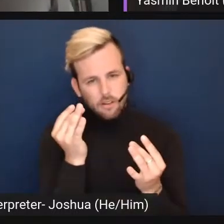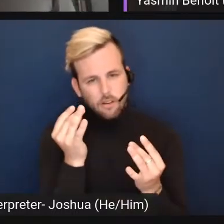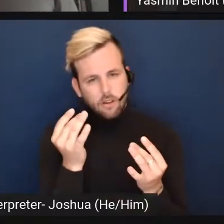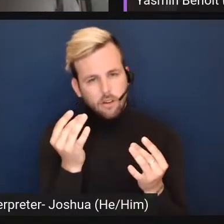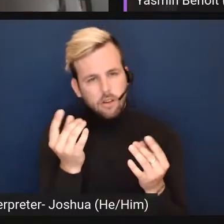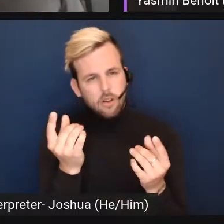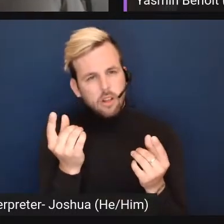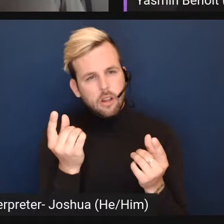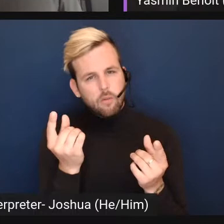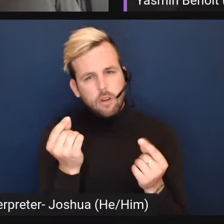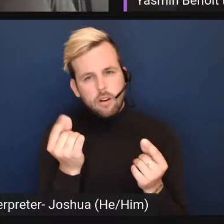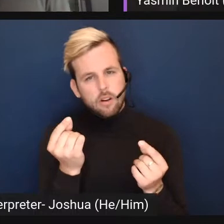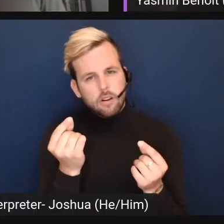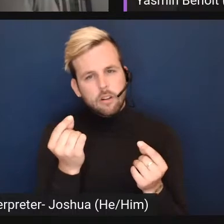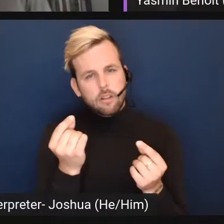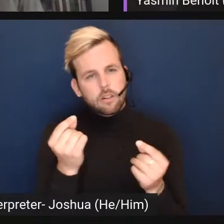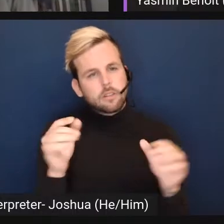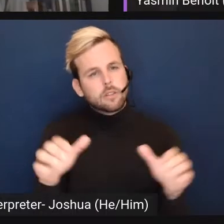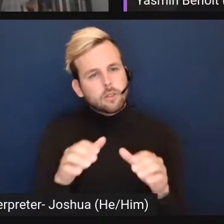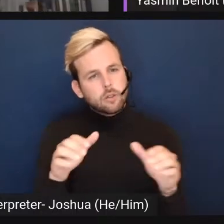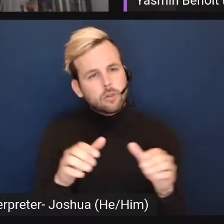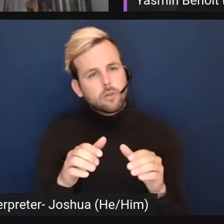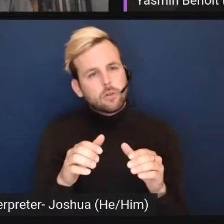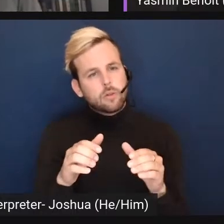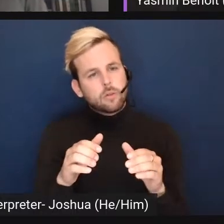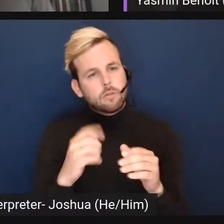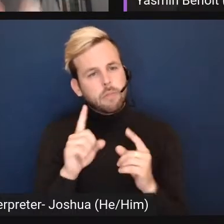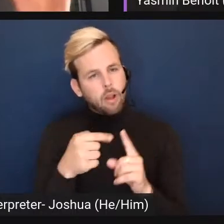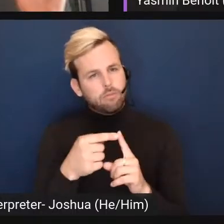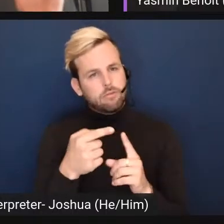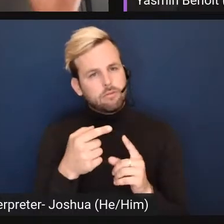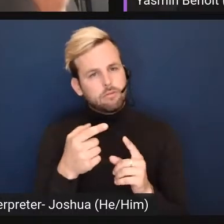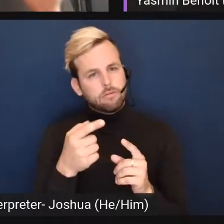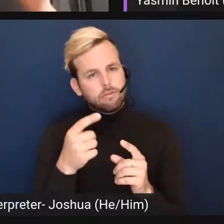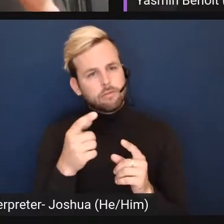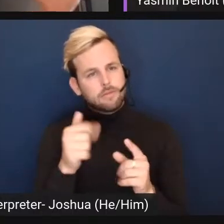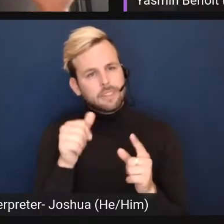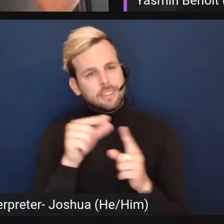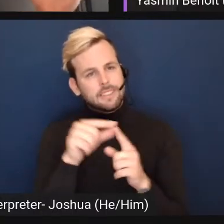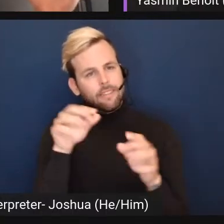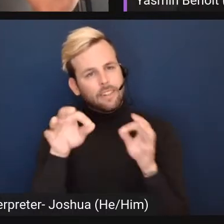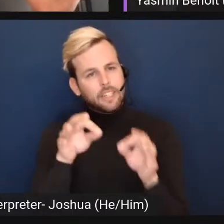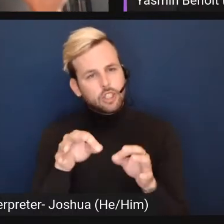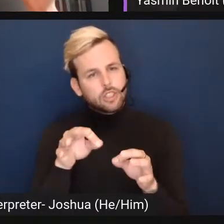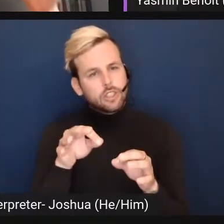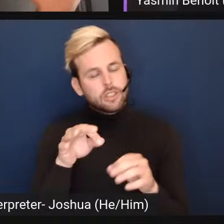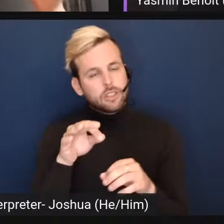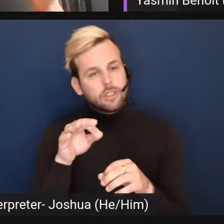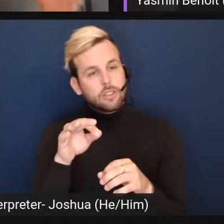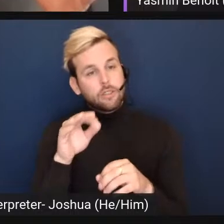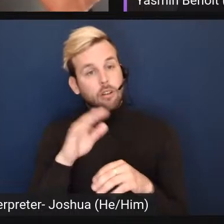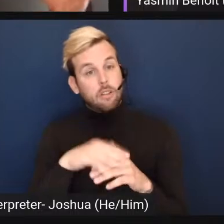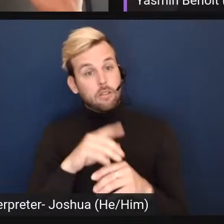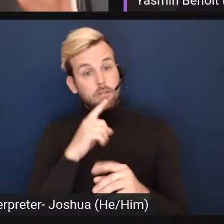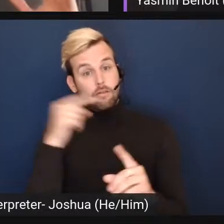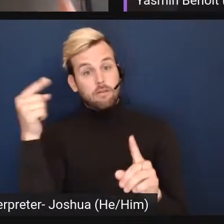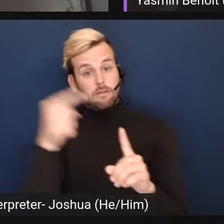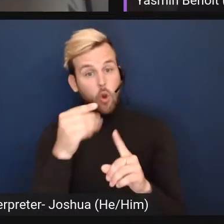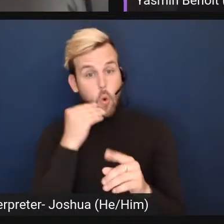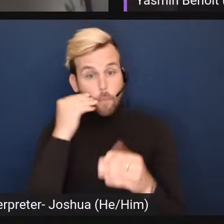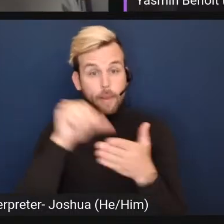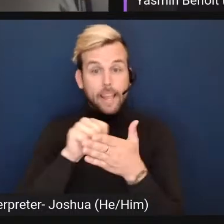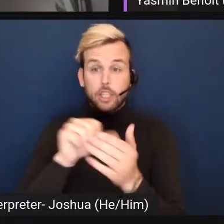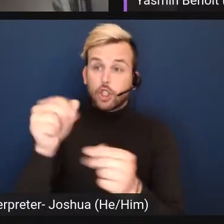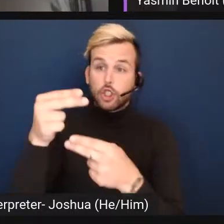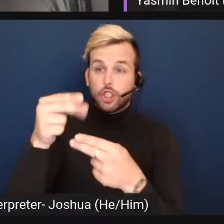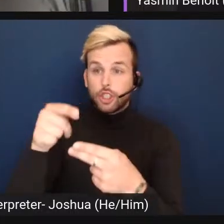sitting with what to do about the fact that the definition on our home page doesn't match the